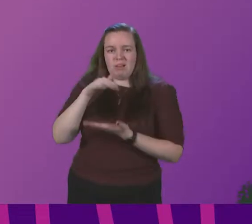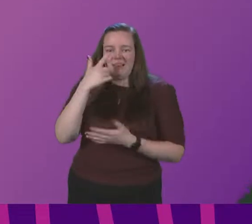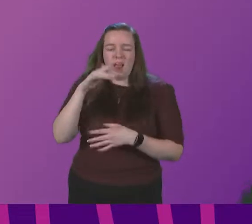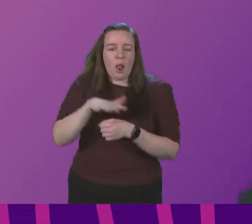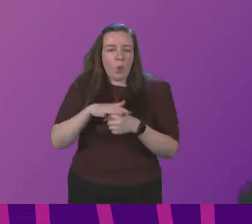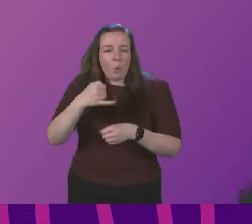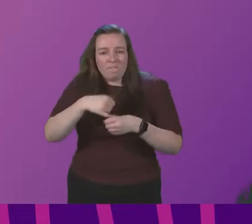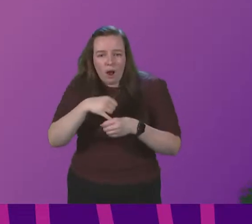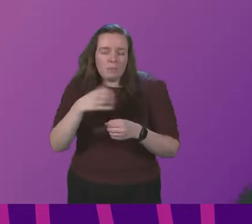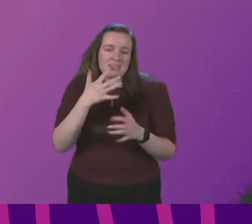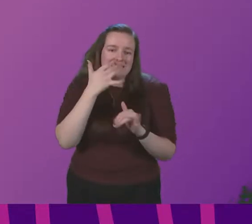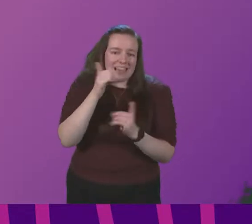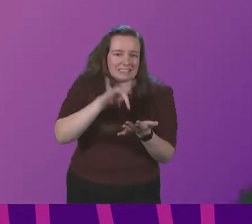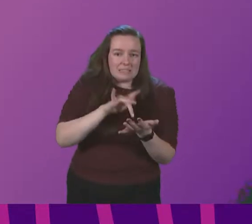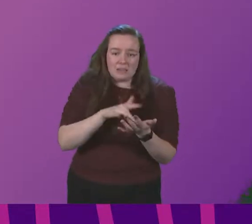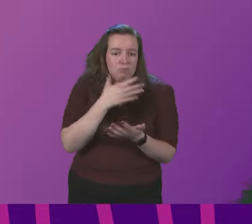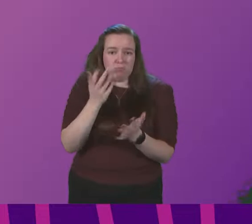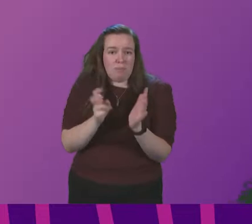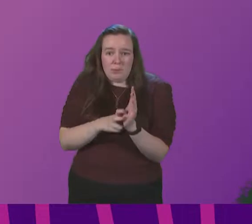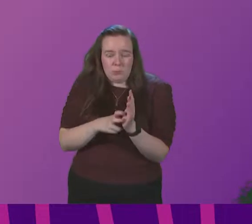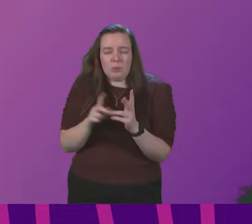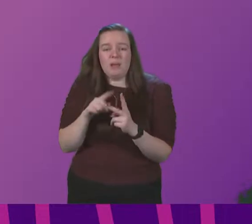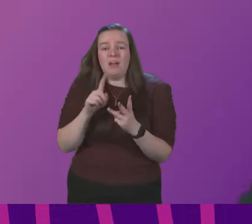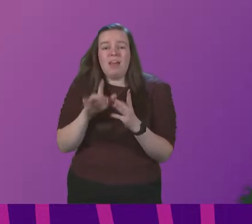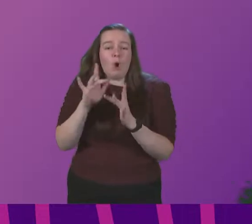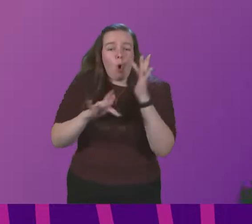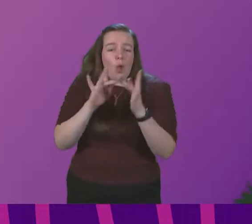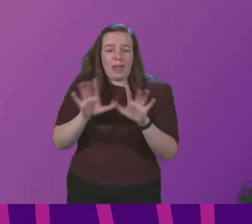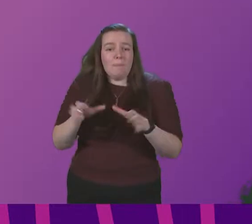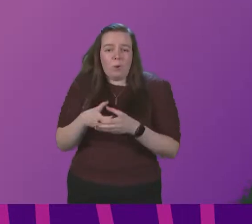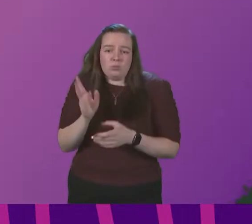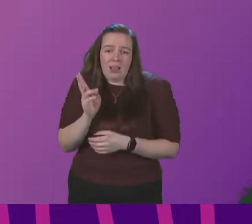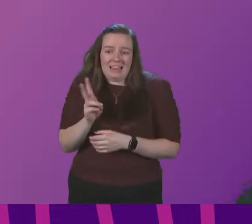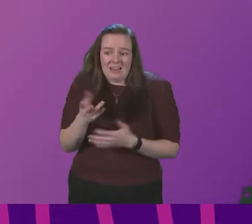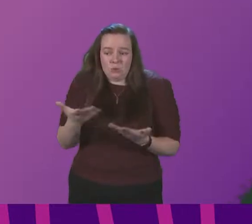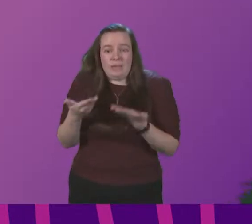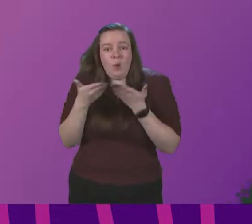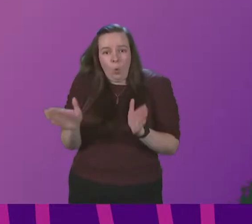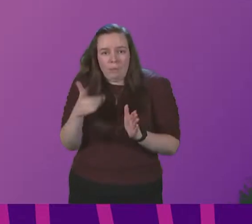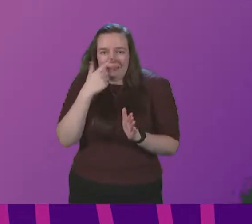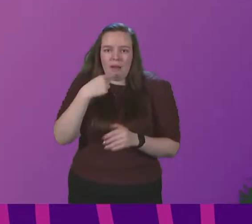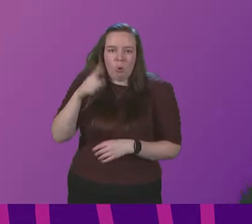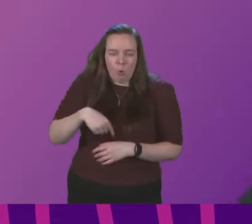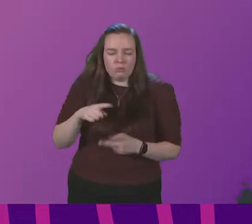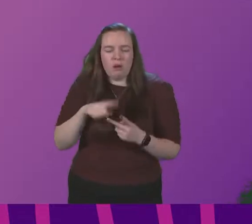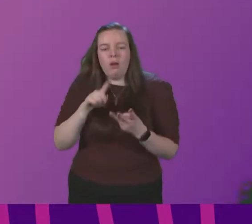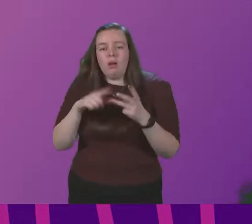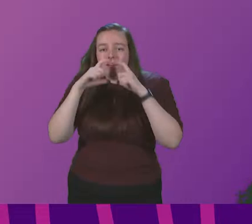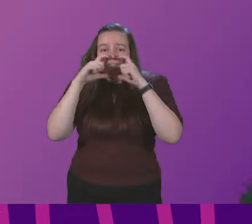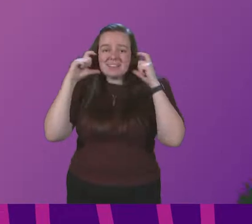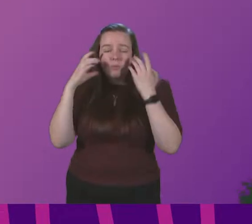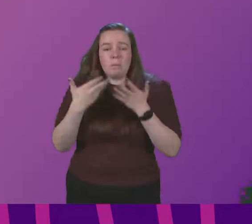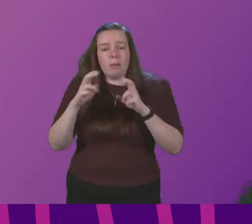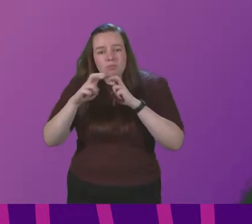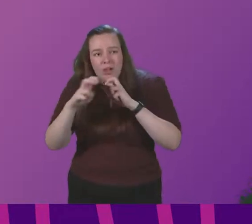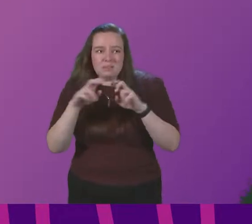pharmacies and testing centres without a booking, and the online portal is open again today. Wear face coverings on public transport, in